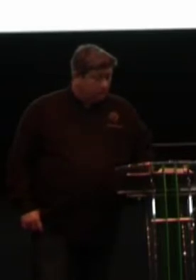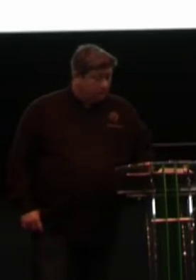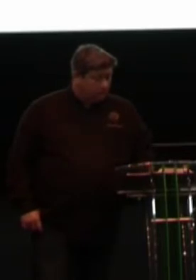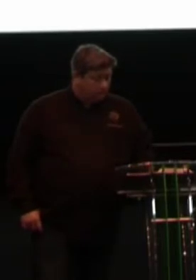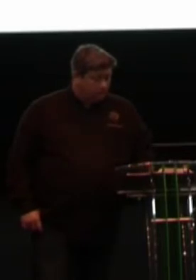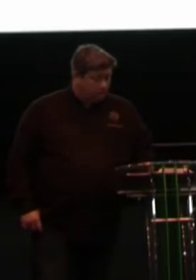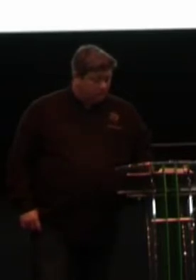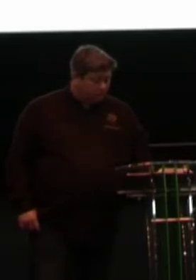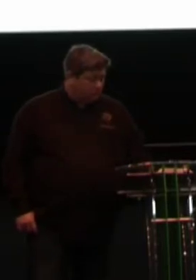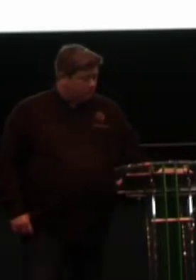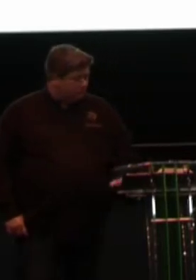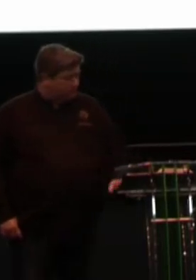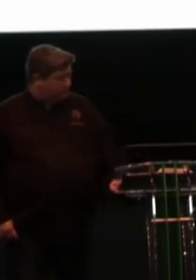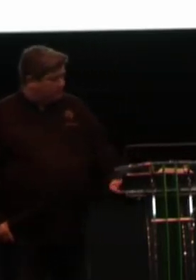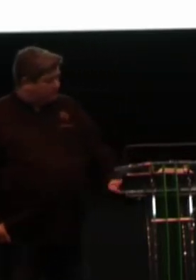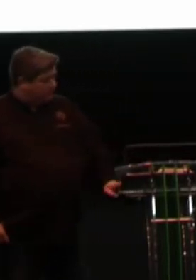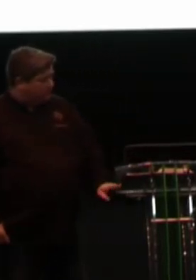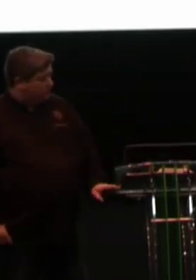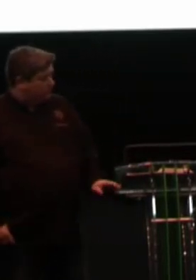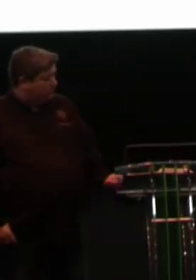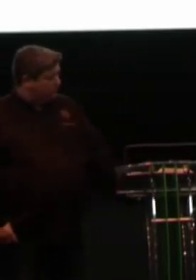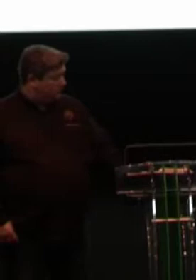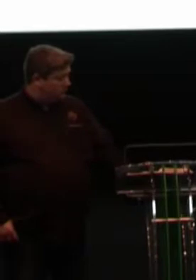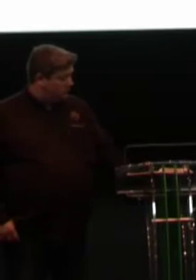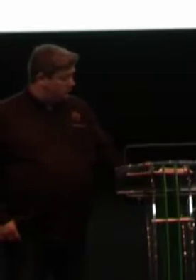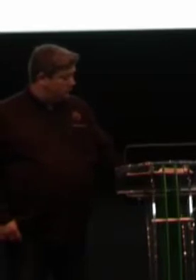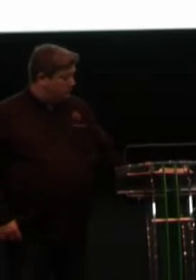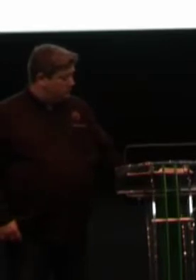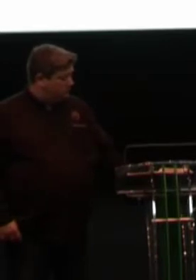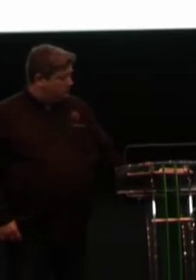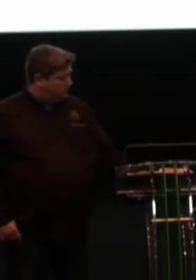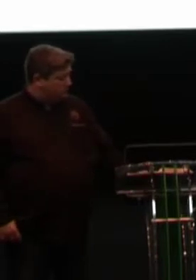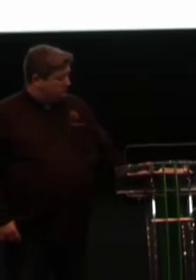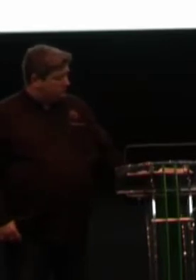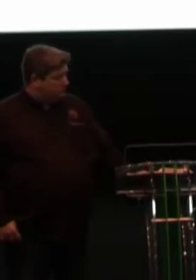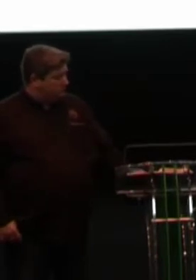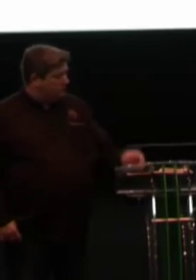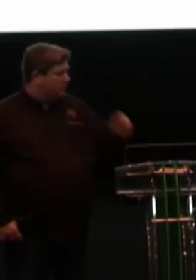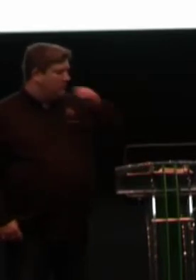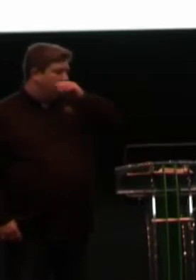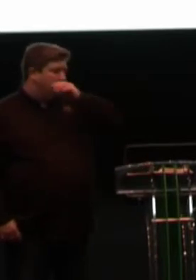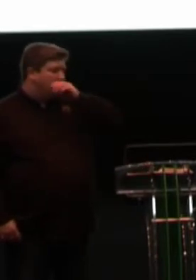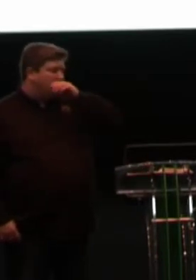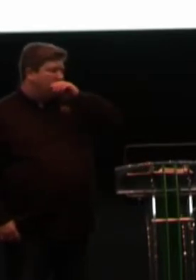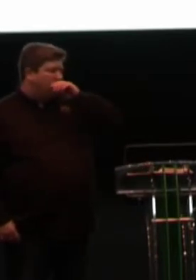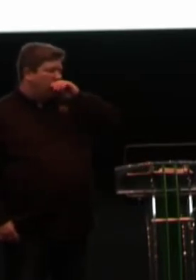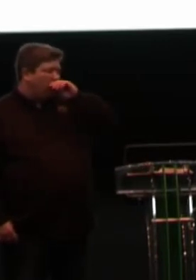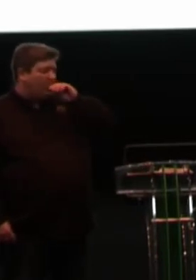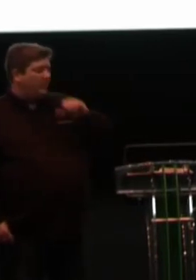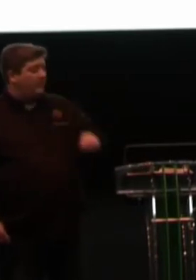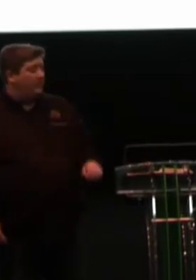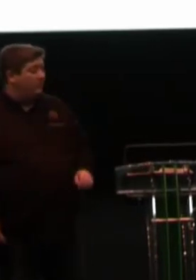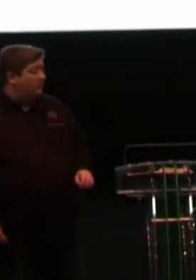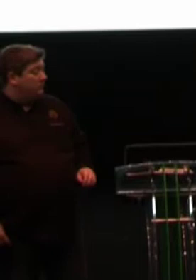They just didn't know the Lord. They didn't know the love of God. And they had difficulties in areas with